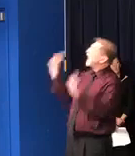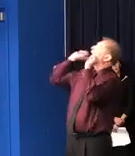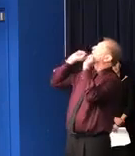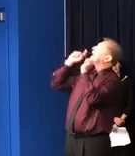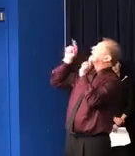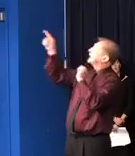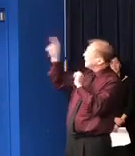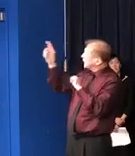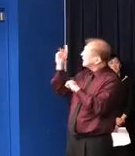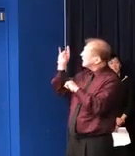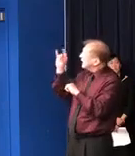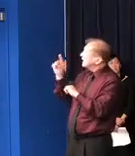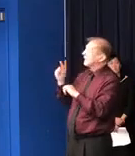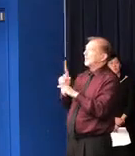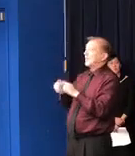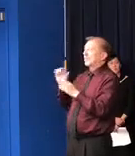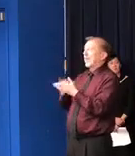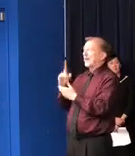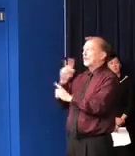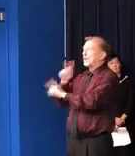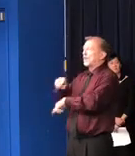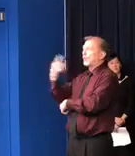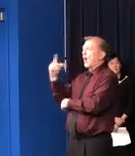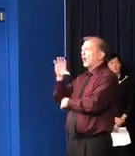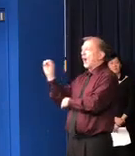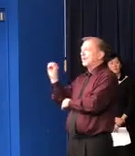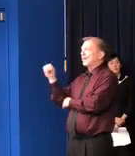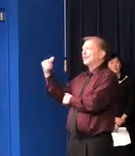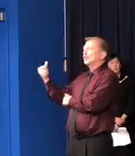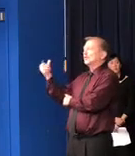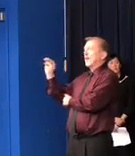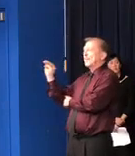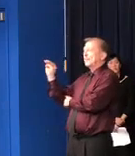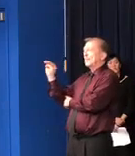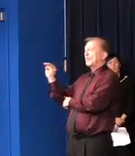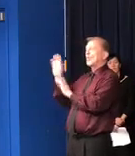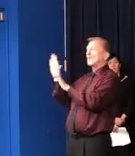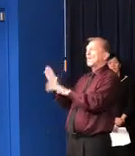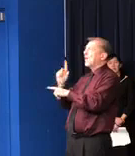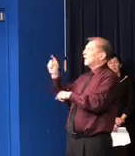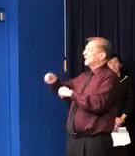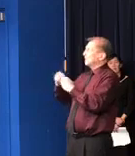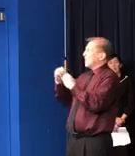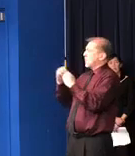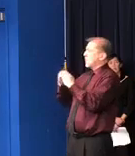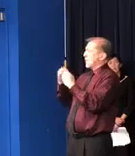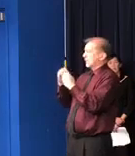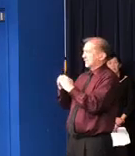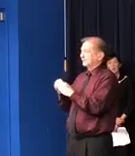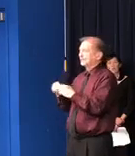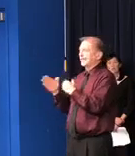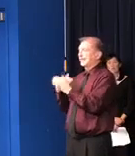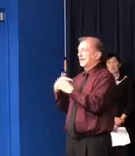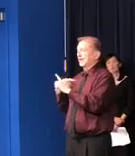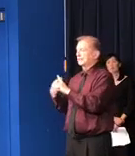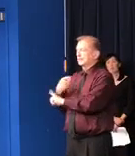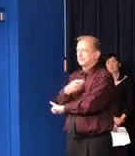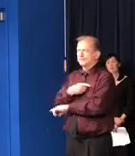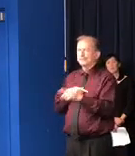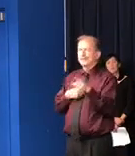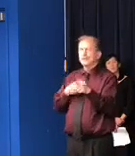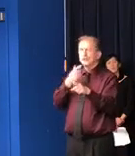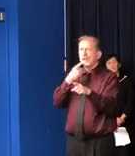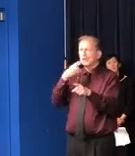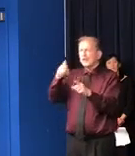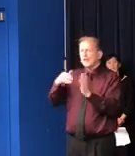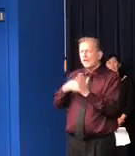some movement, but that's only GM. That's terrific. But we need more. We need much more. Sorry, you're... You said thousands